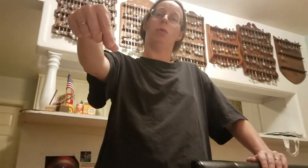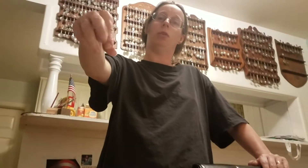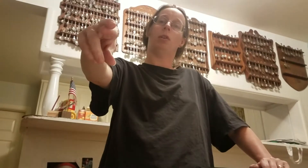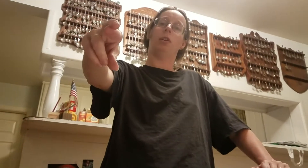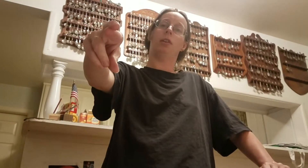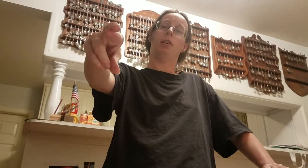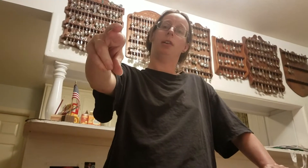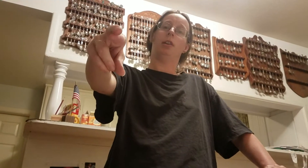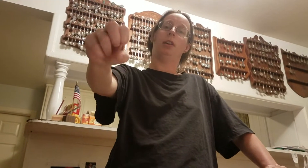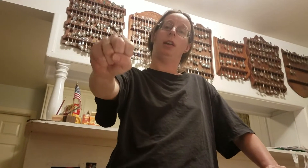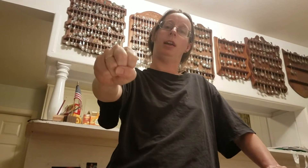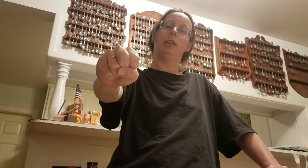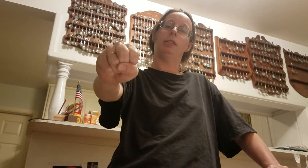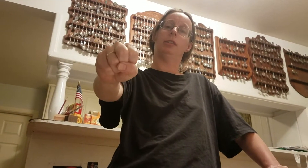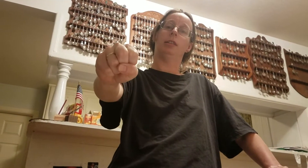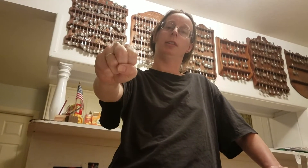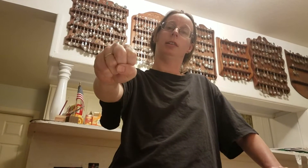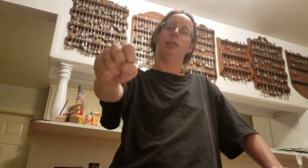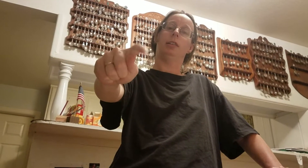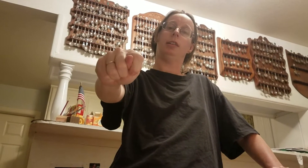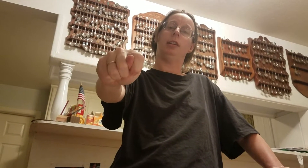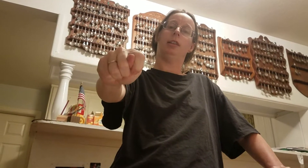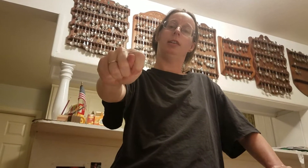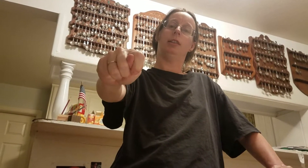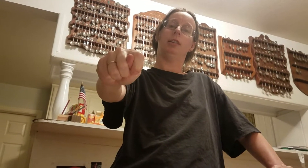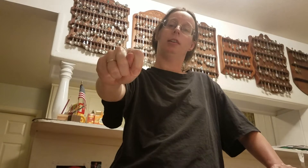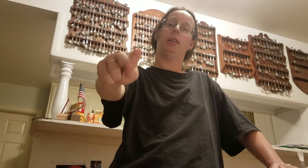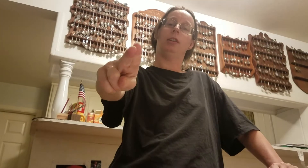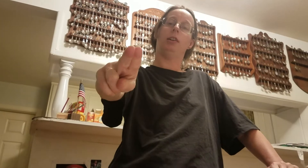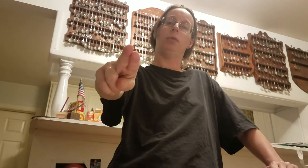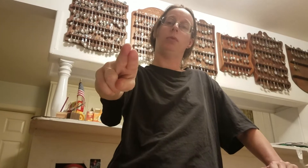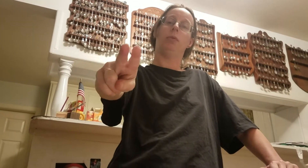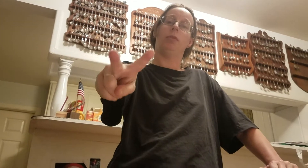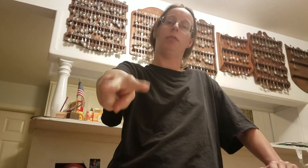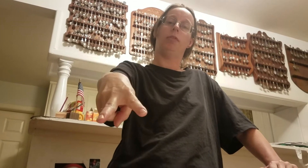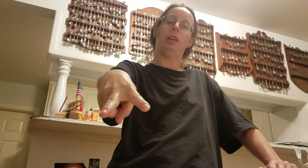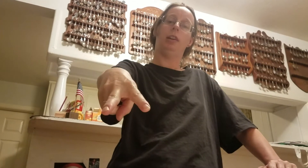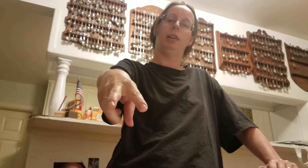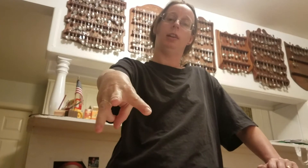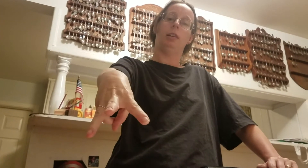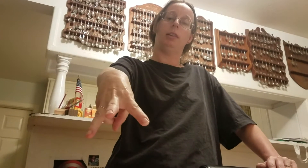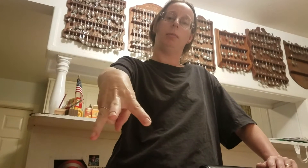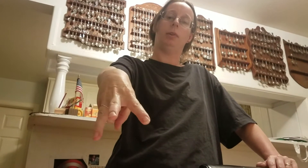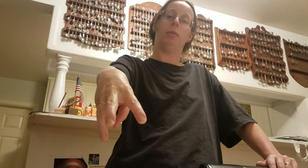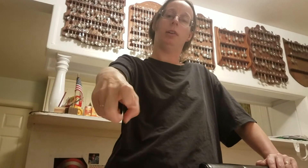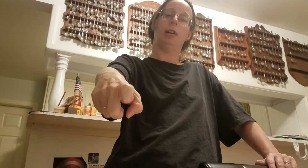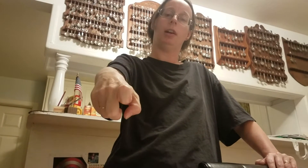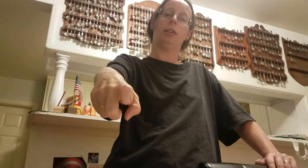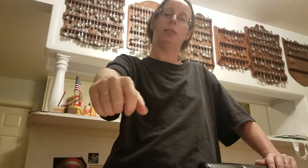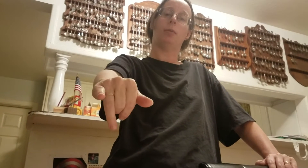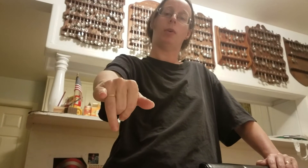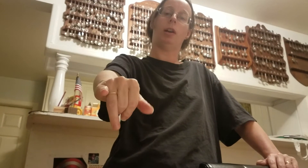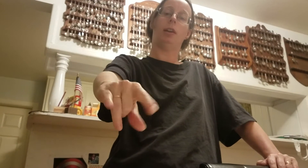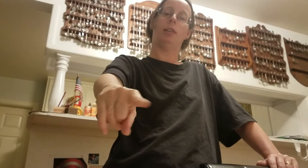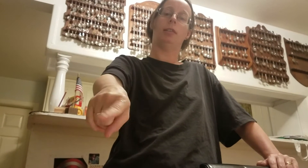R, S, T, U, V, W, X, Y, Z.